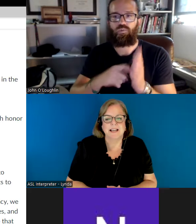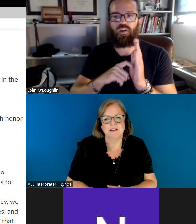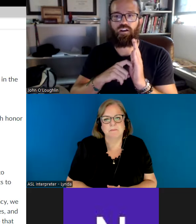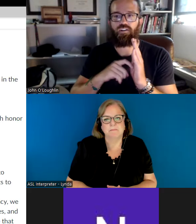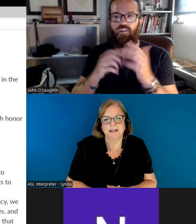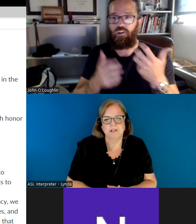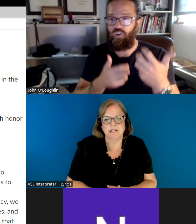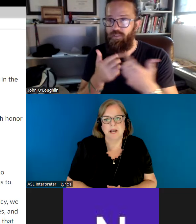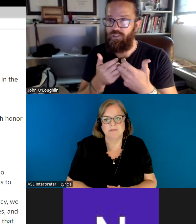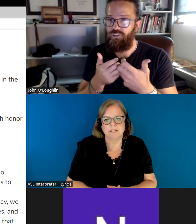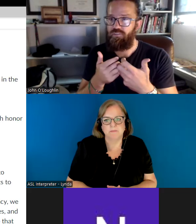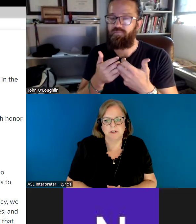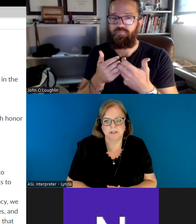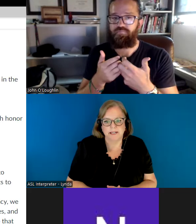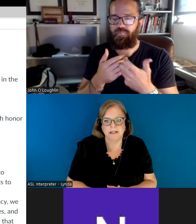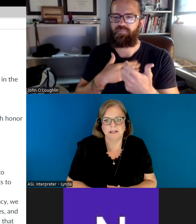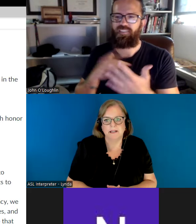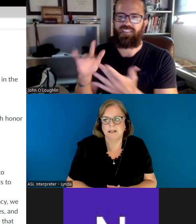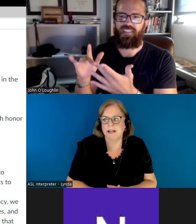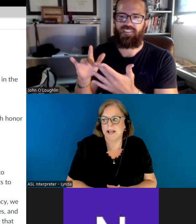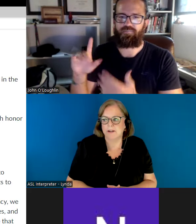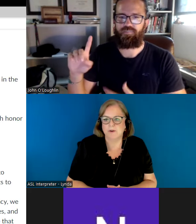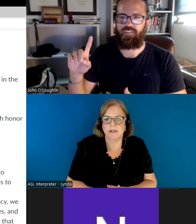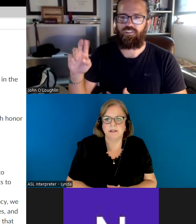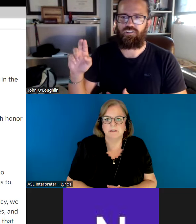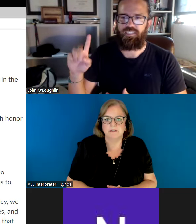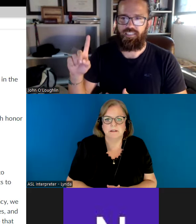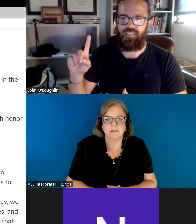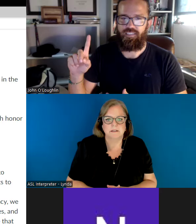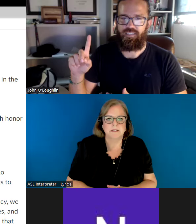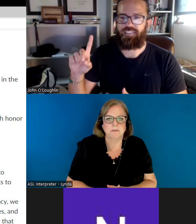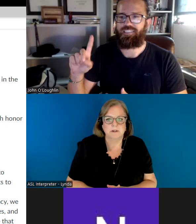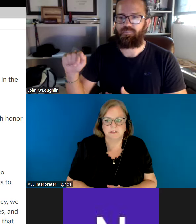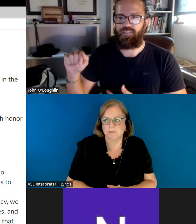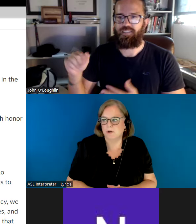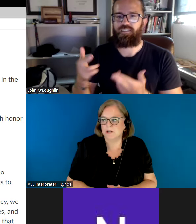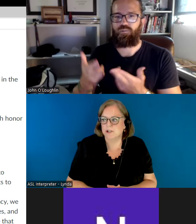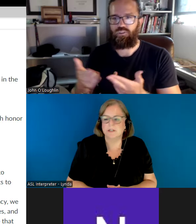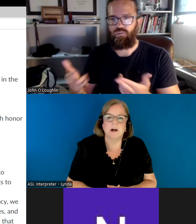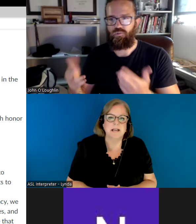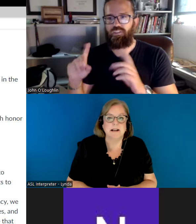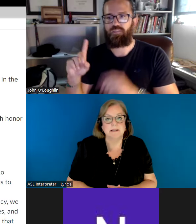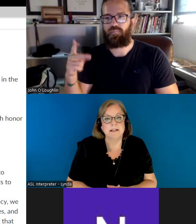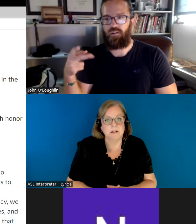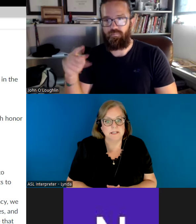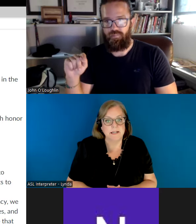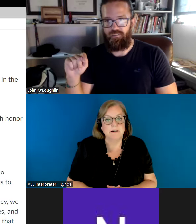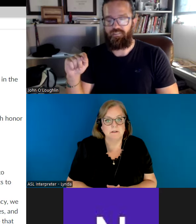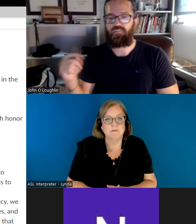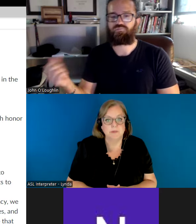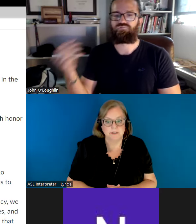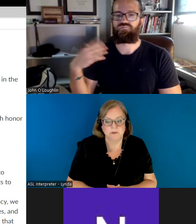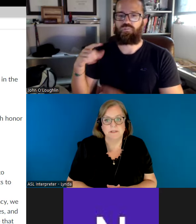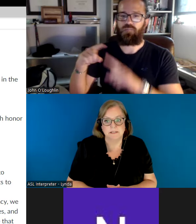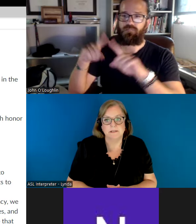And if, by chance, you have a disability and you need disability support, you can contact the DRD